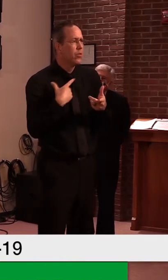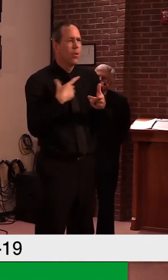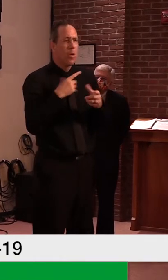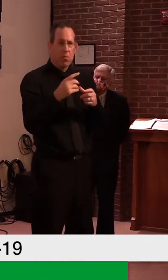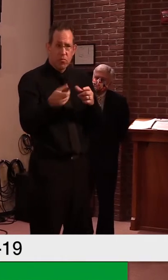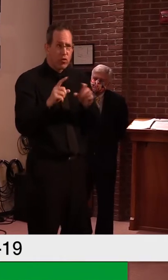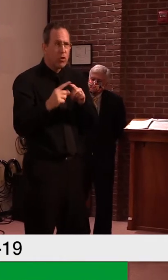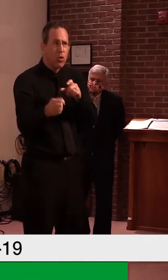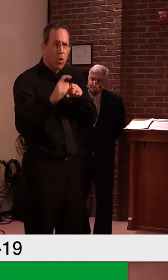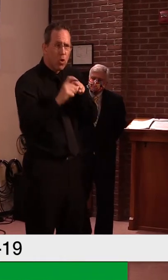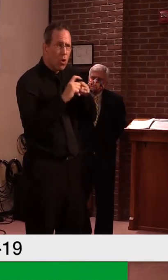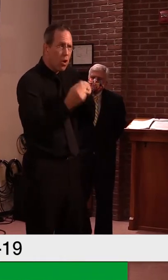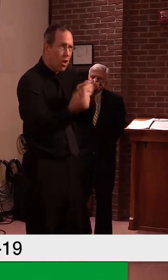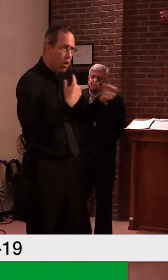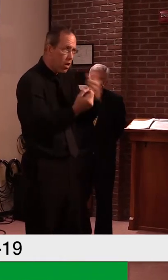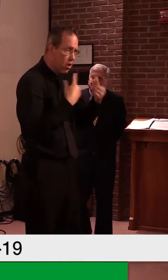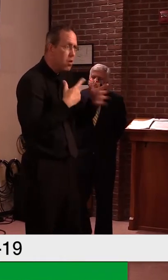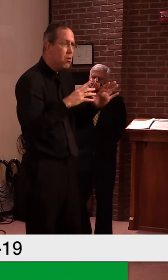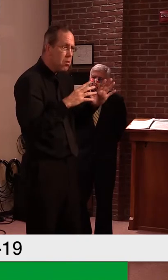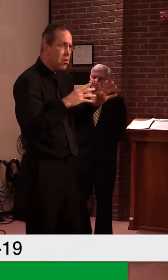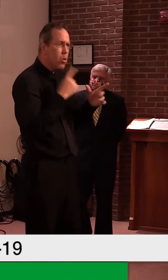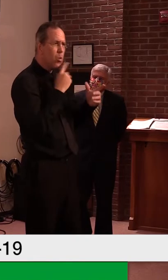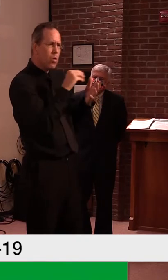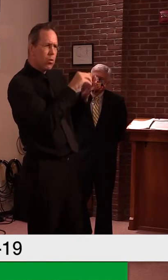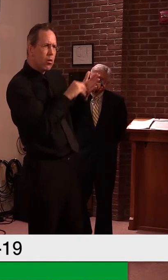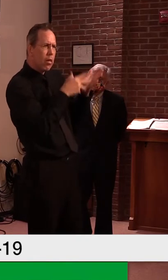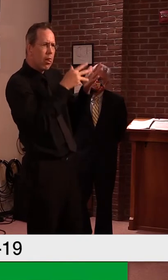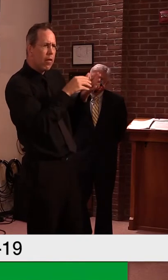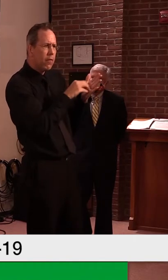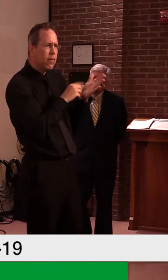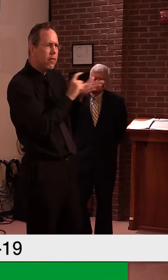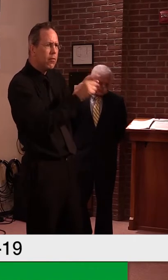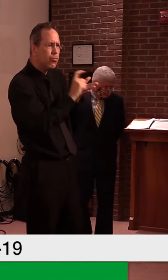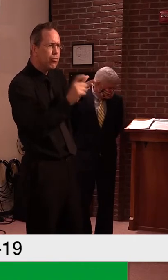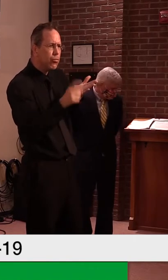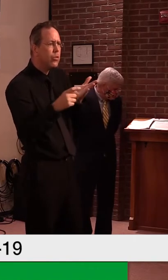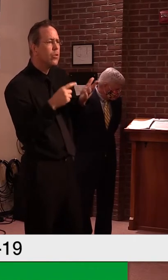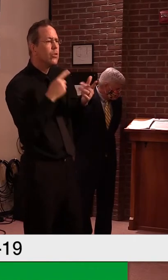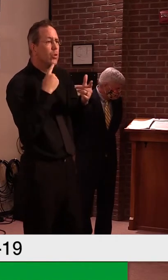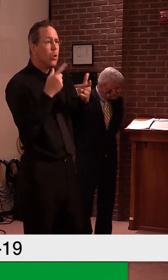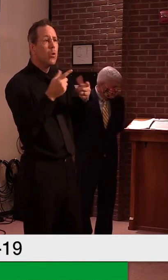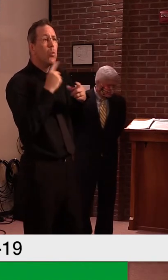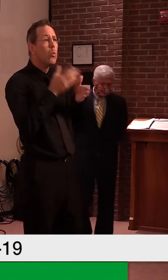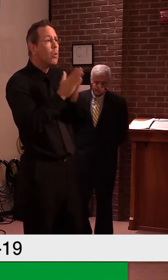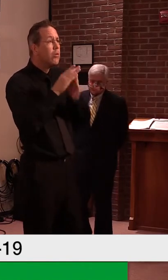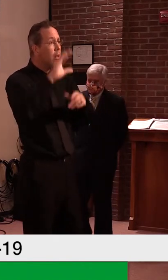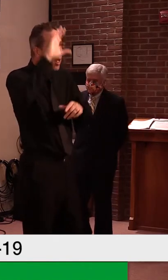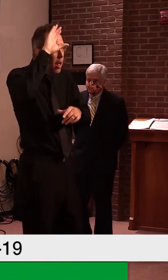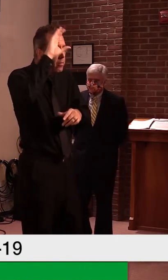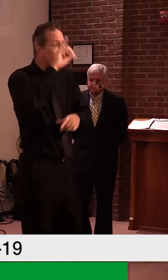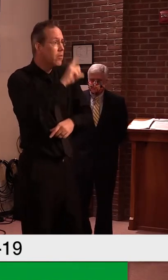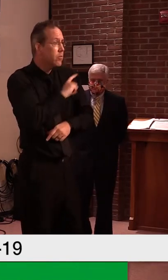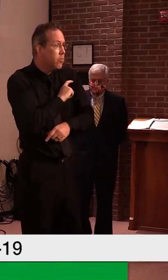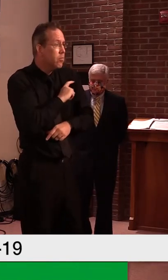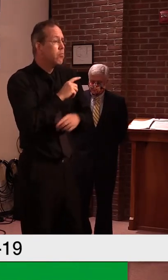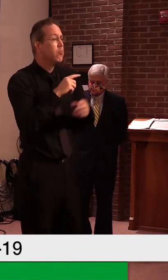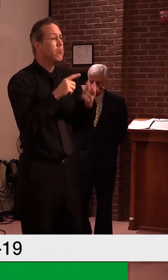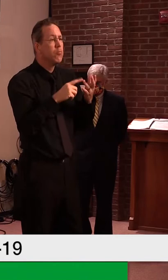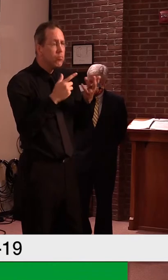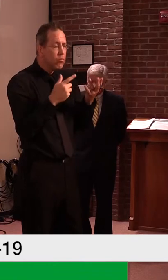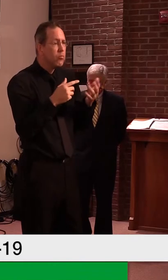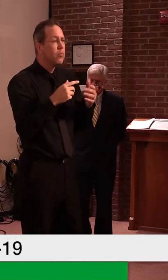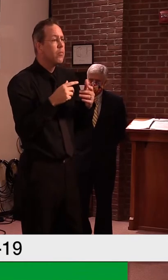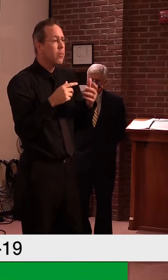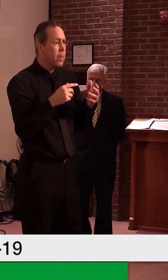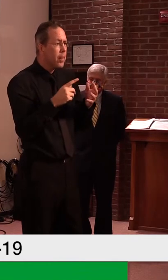municipalities and first responders that have requested them. Uh, in terms of accountability, uh, we can ask for, uh, an